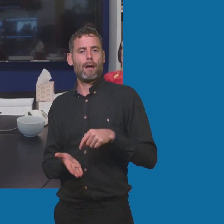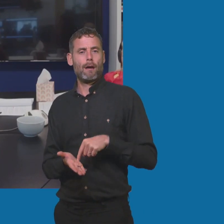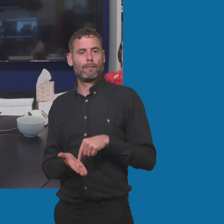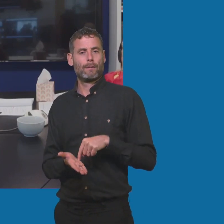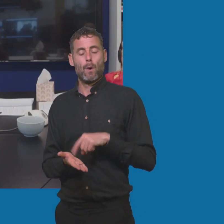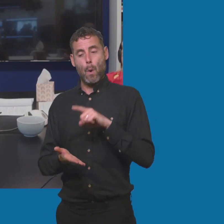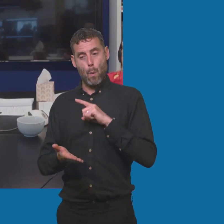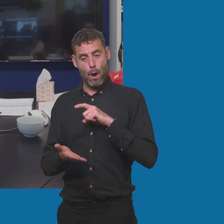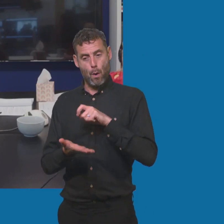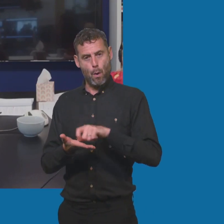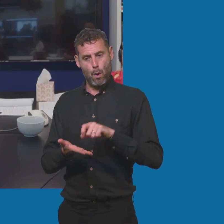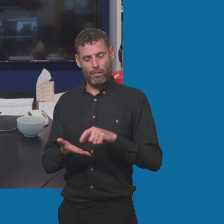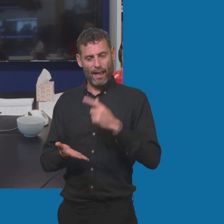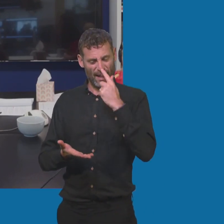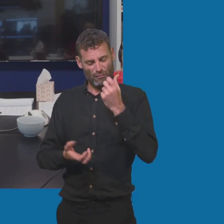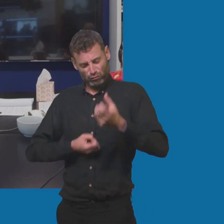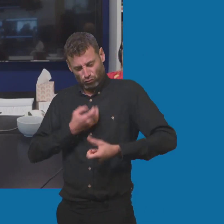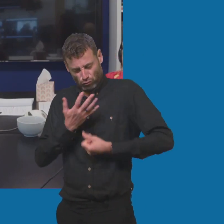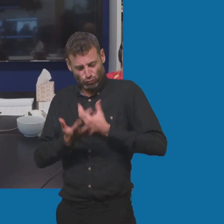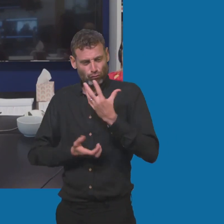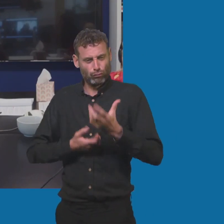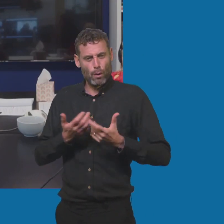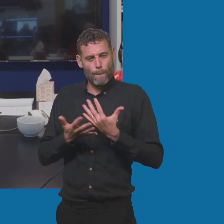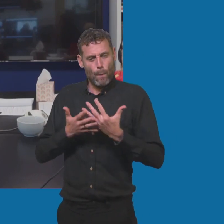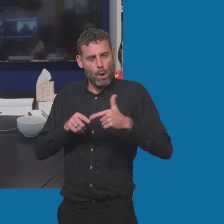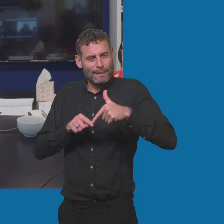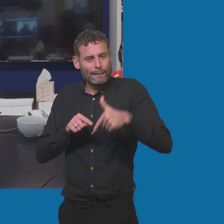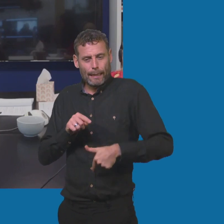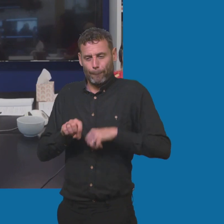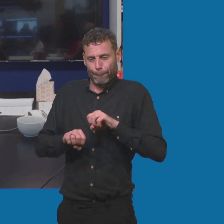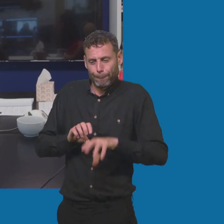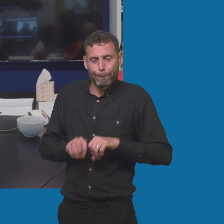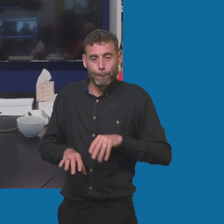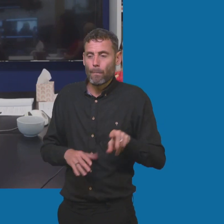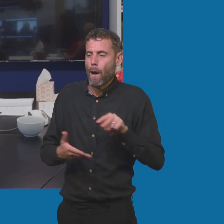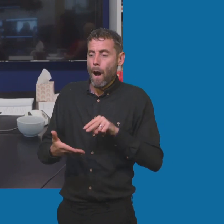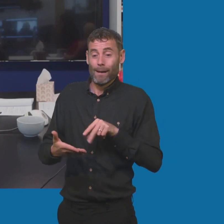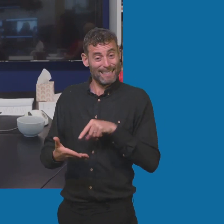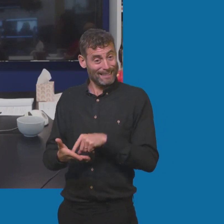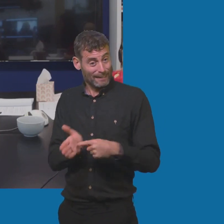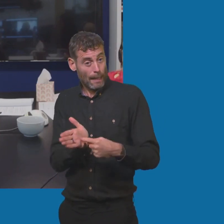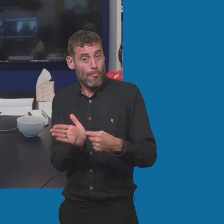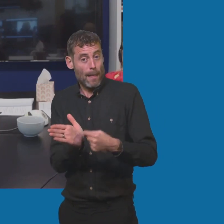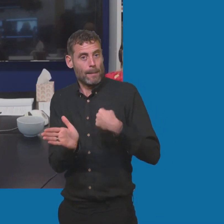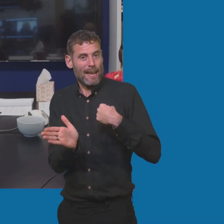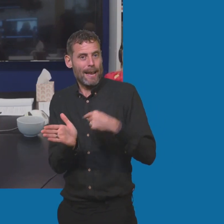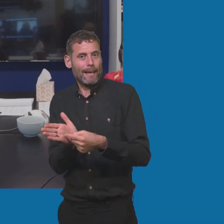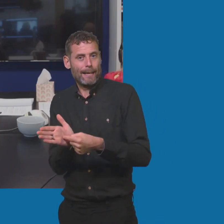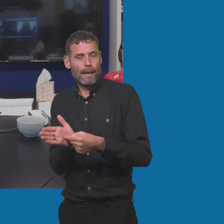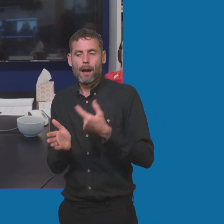get to know the crux, the meat and bones and crux of me where I explain about my